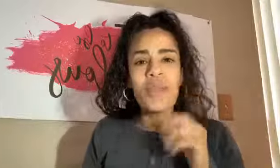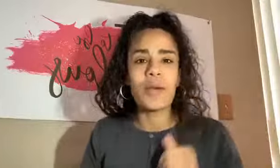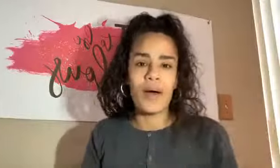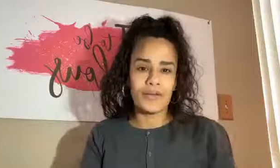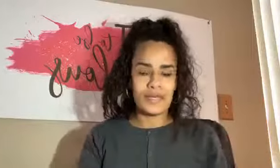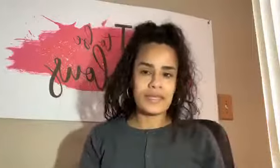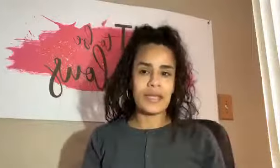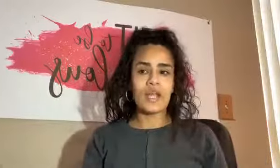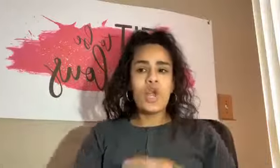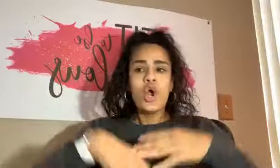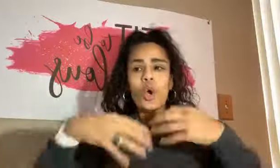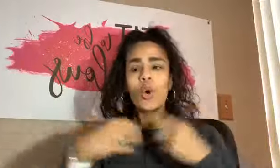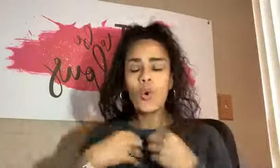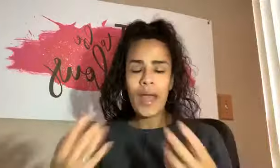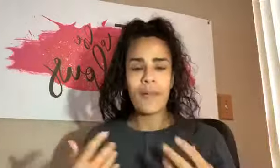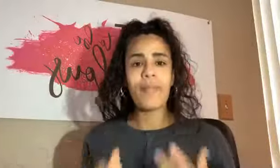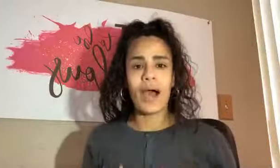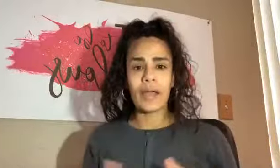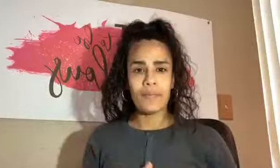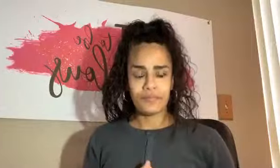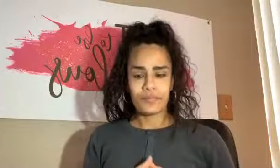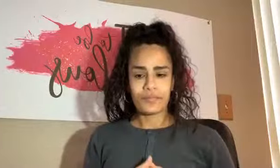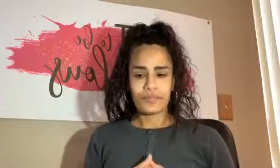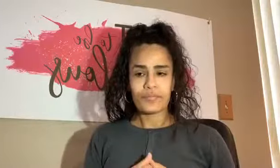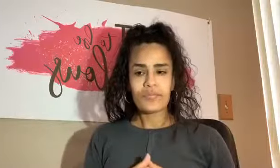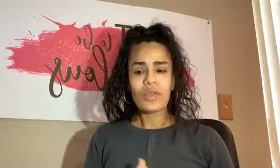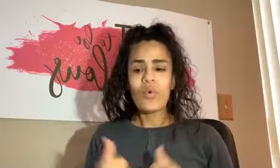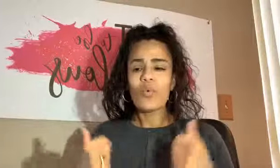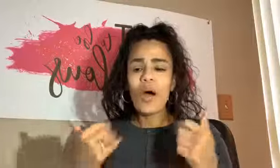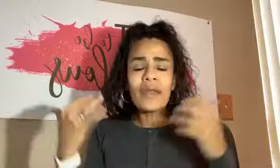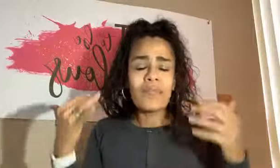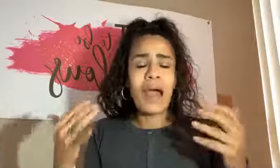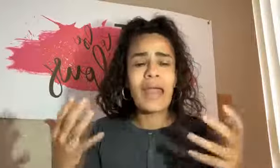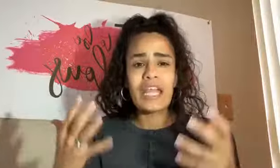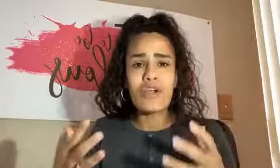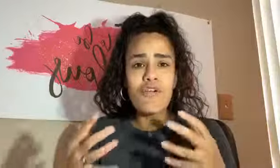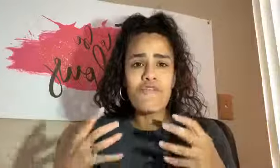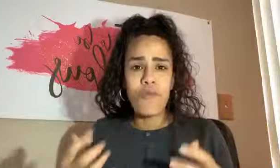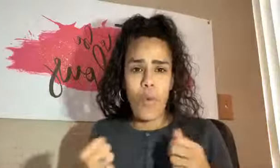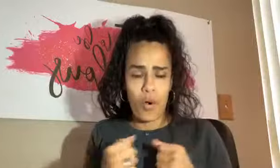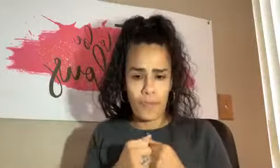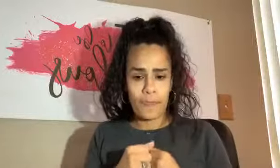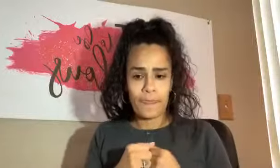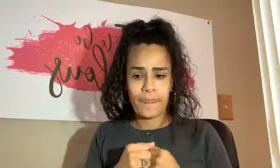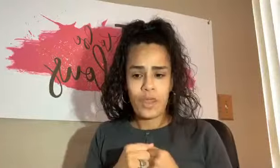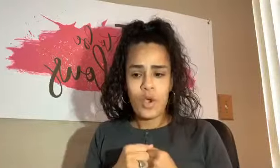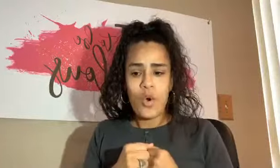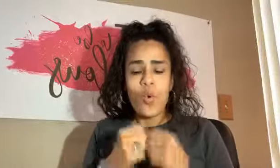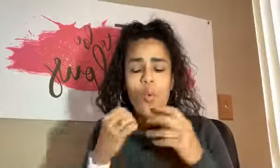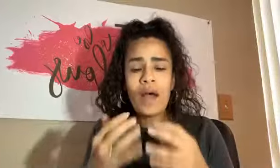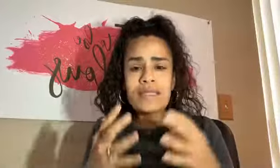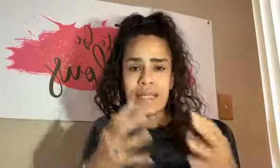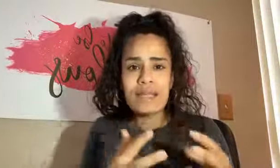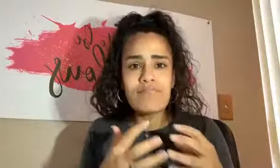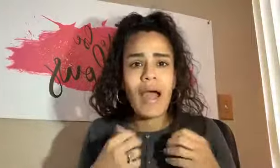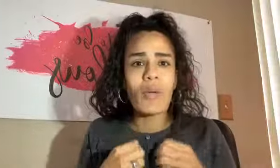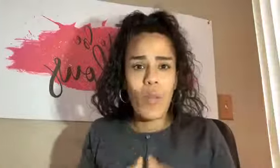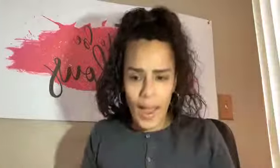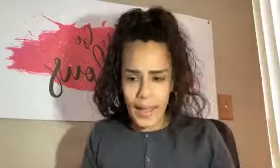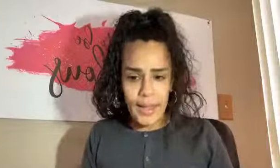think about that today. Who am I? What am I here for? What's in my way?